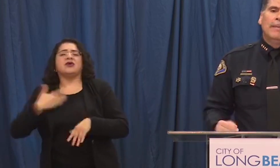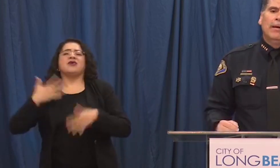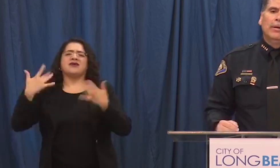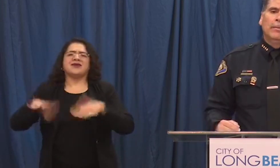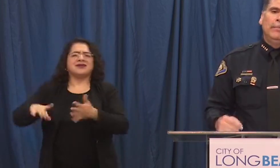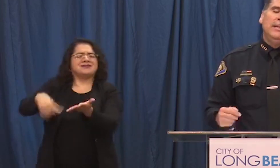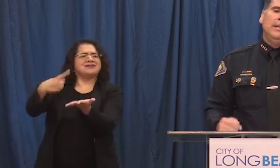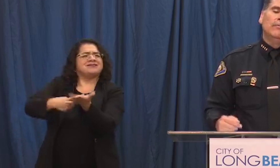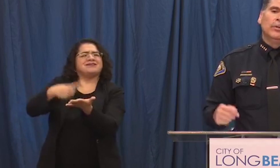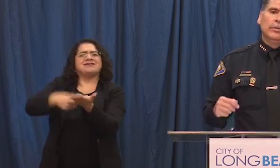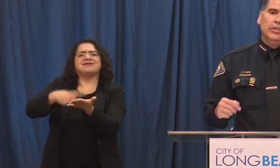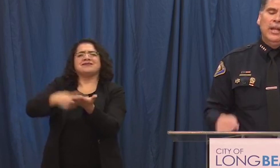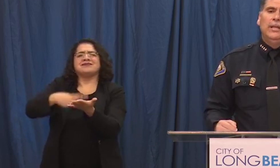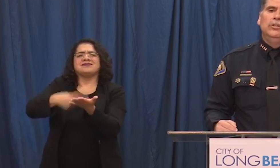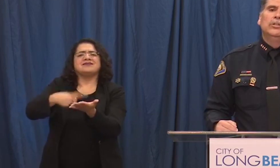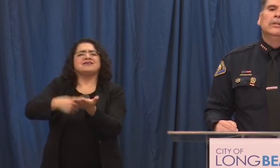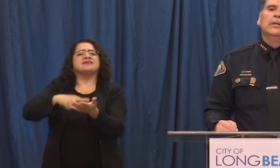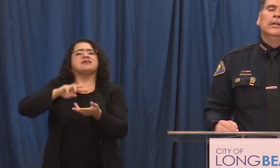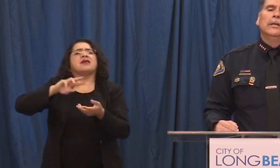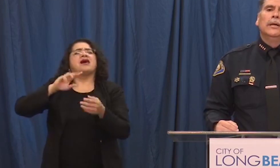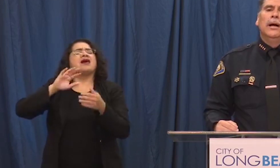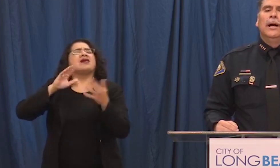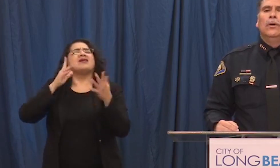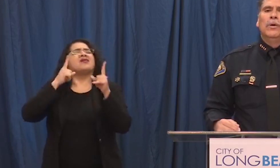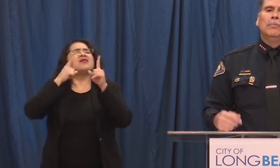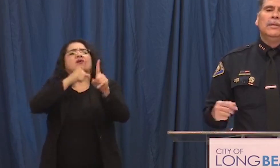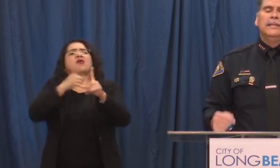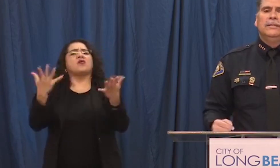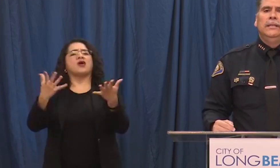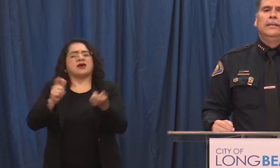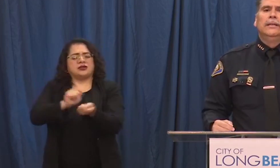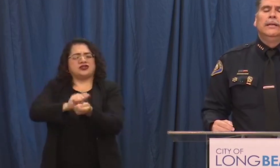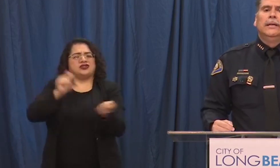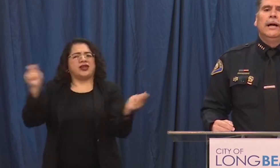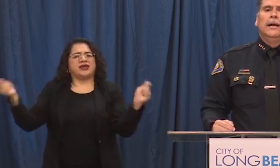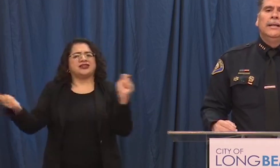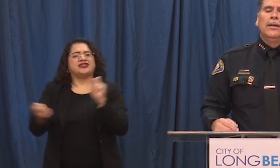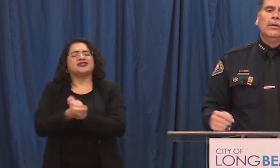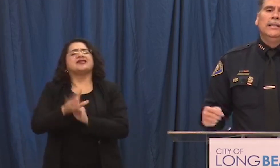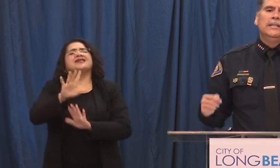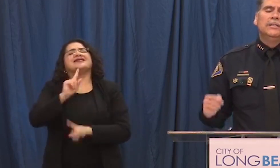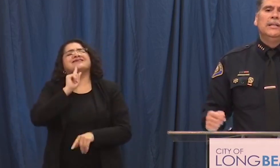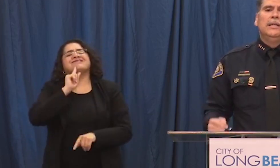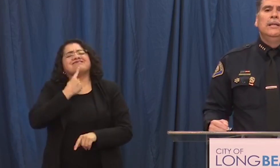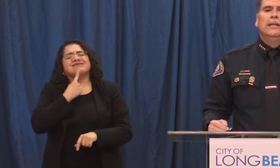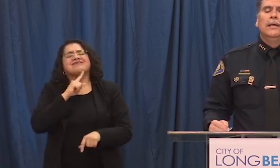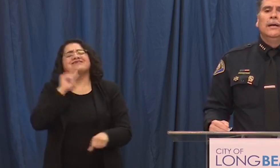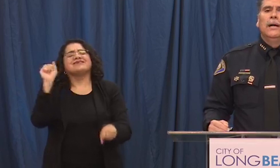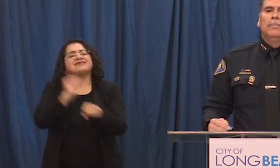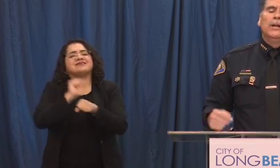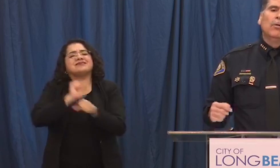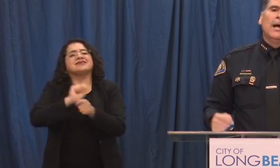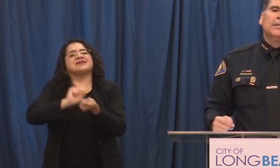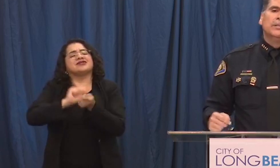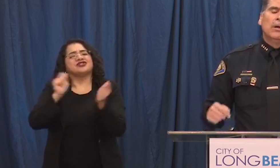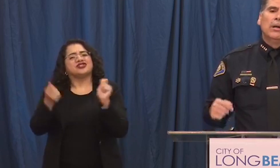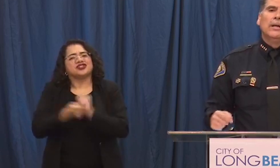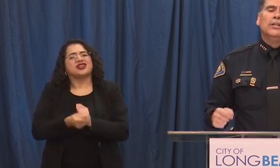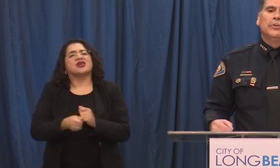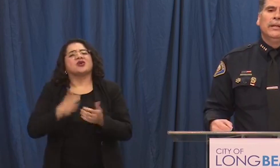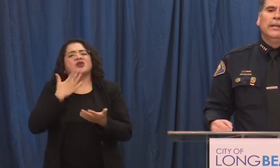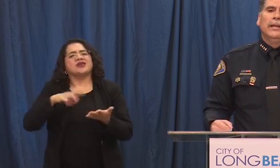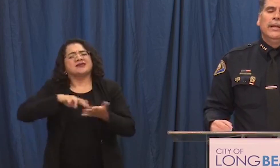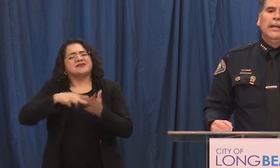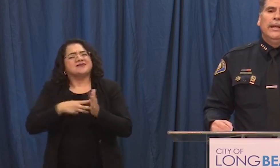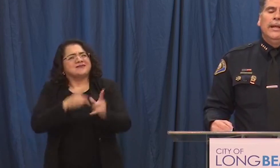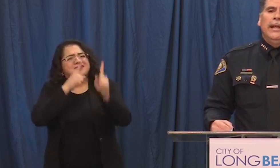talked about meaningful change with policing not only in the city but across our